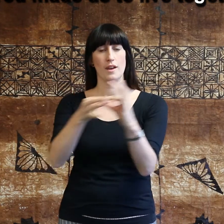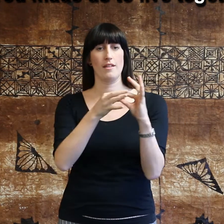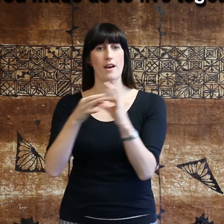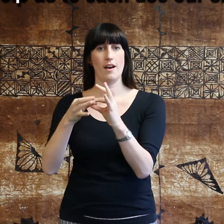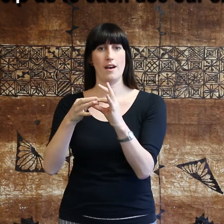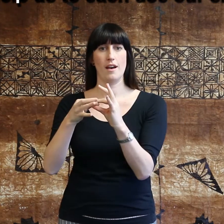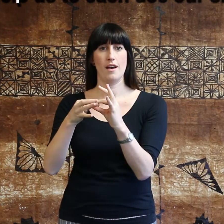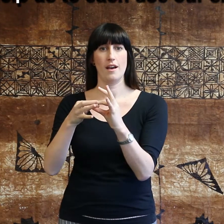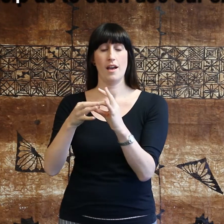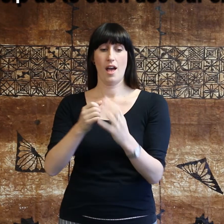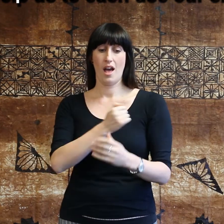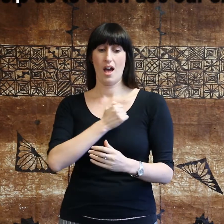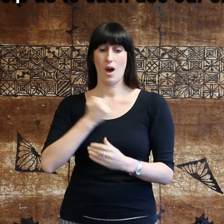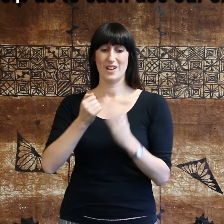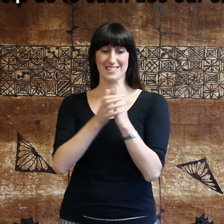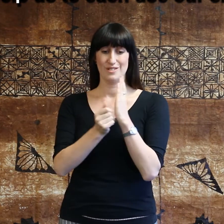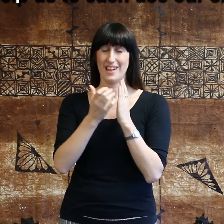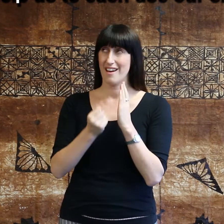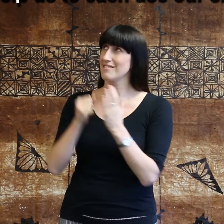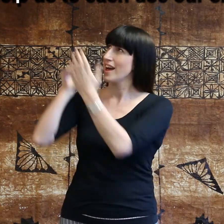Help us to each use our skills.